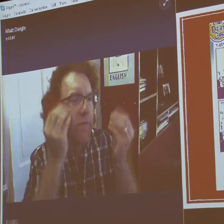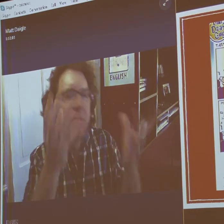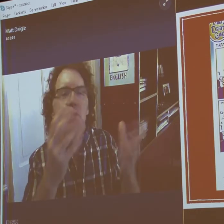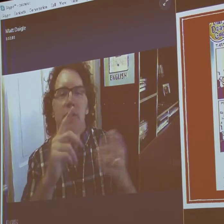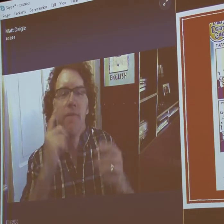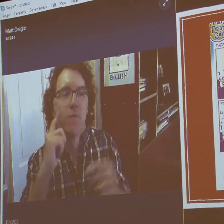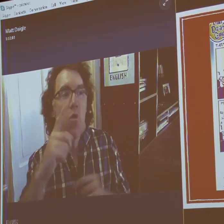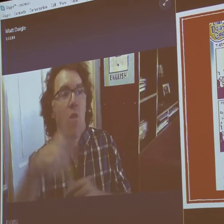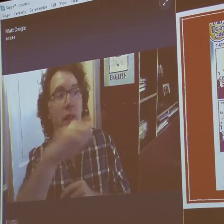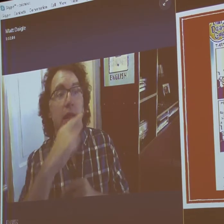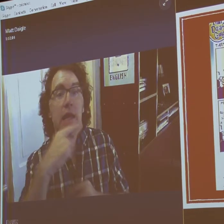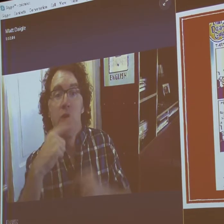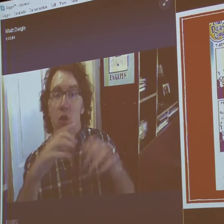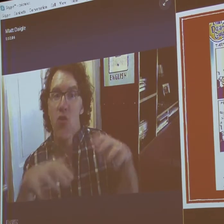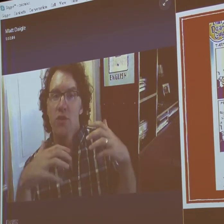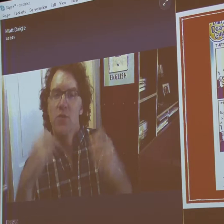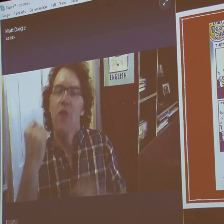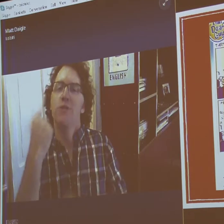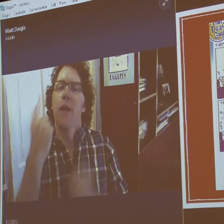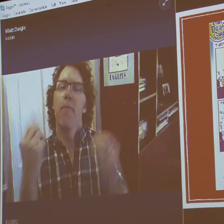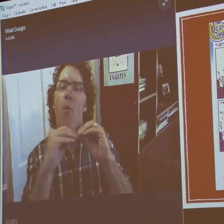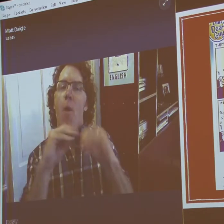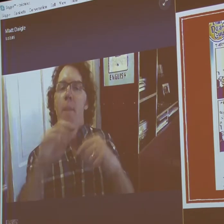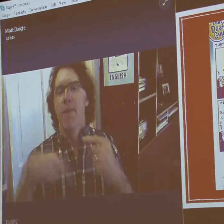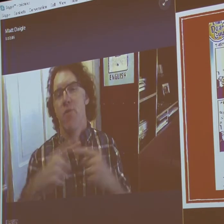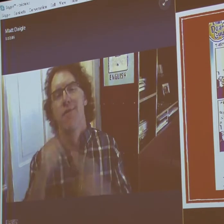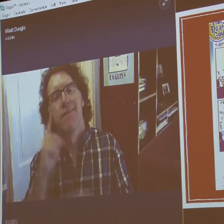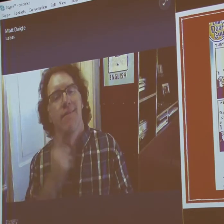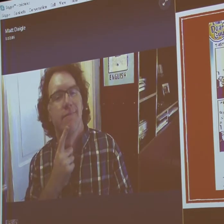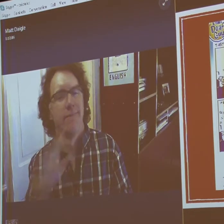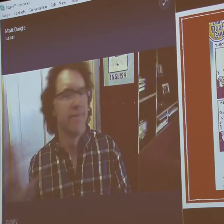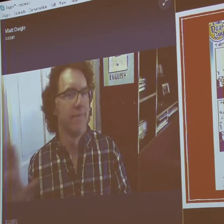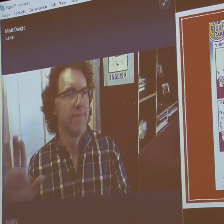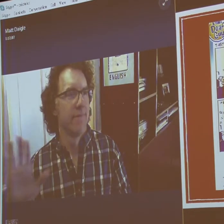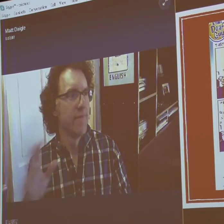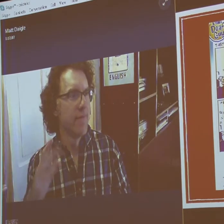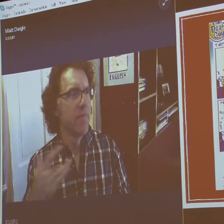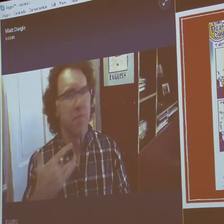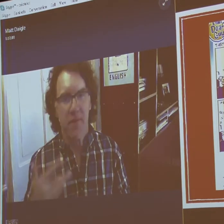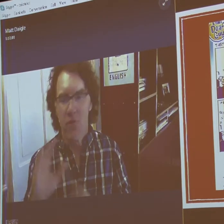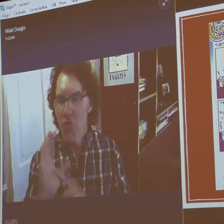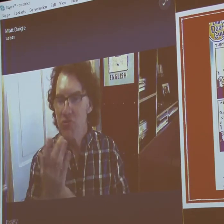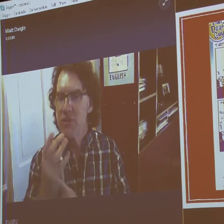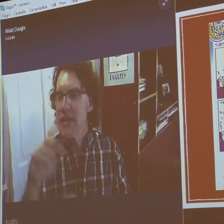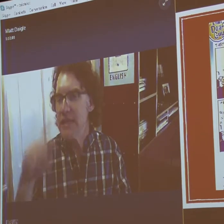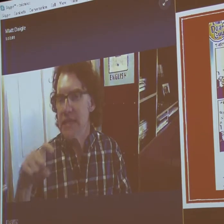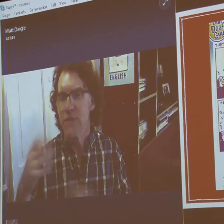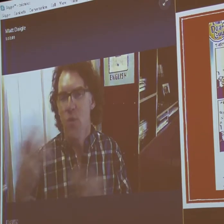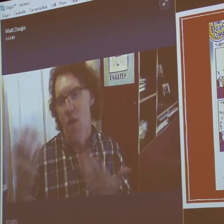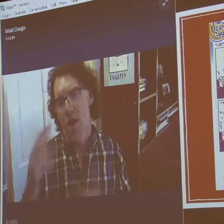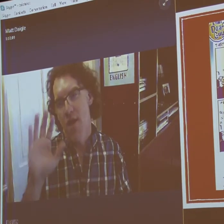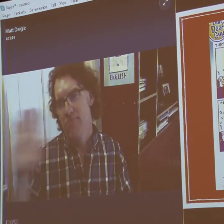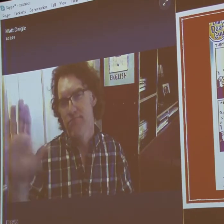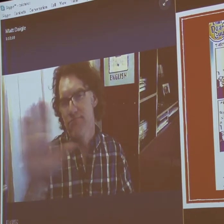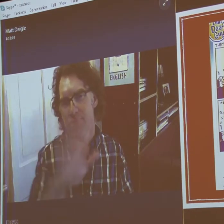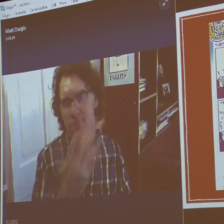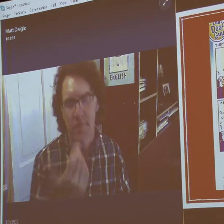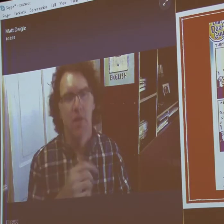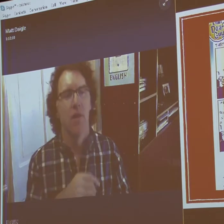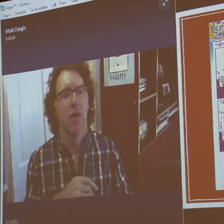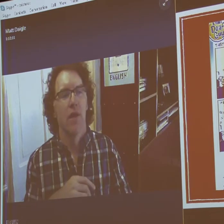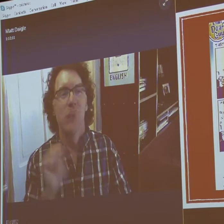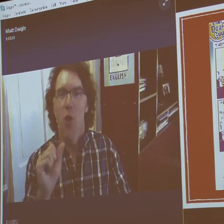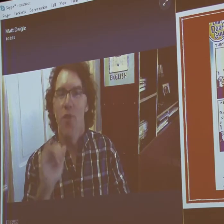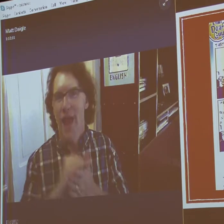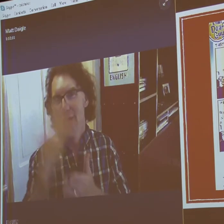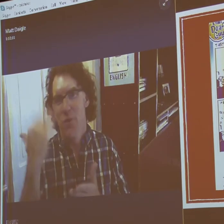We need lights, and oftentimes we have to do cartoons that help people who can hear understand our culture a